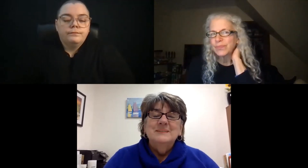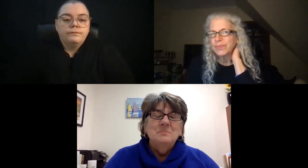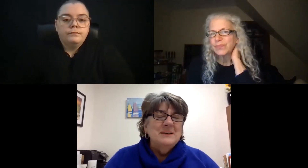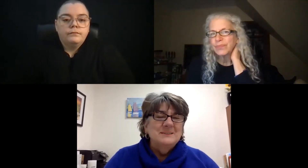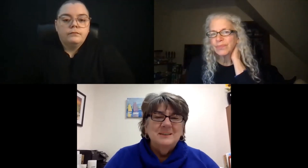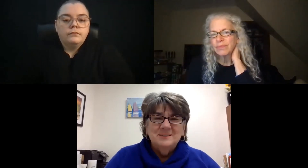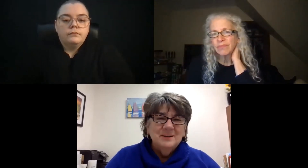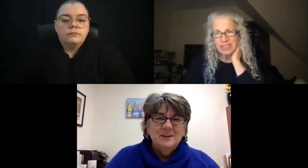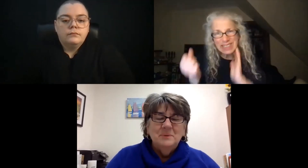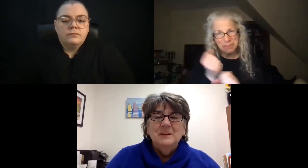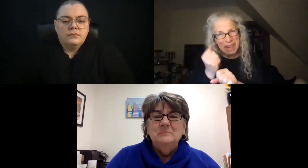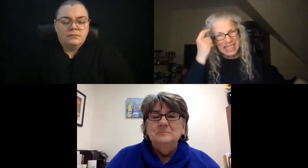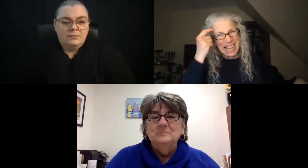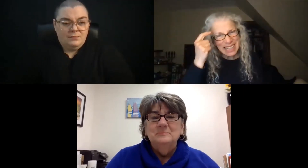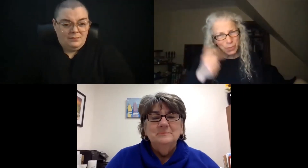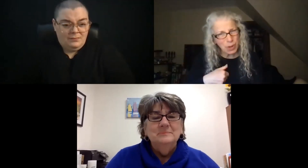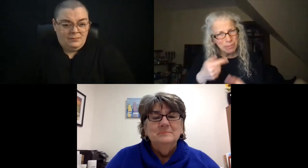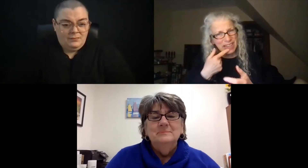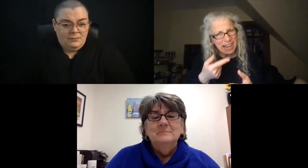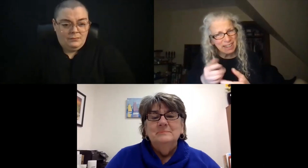Does that make sense to anybody?